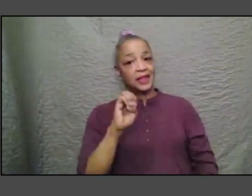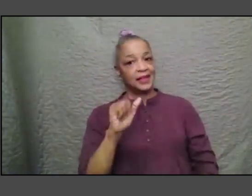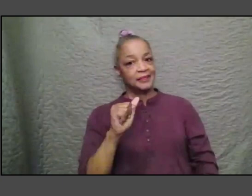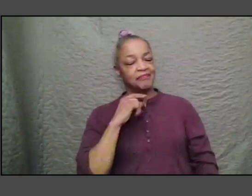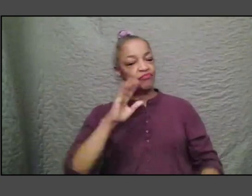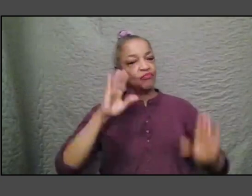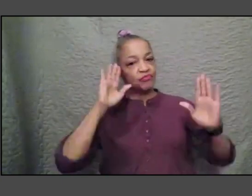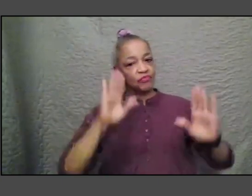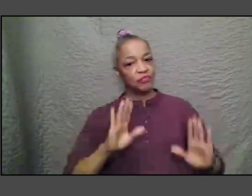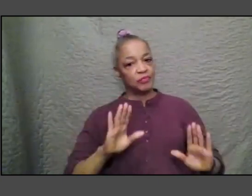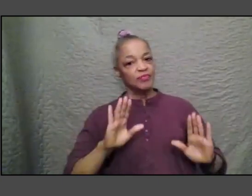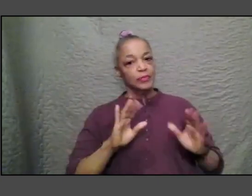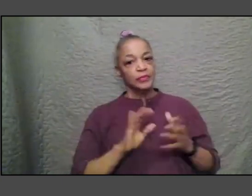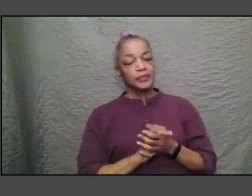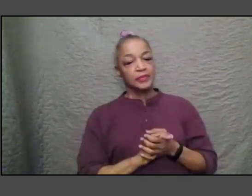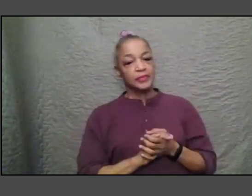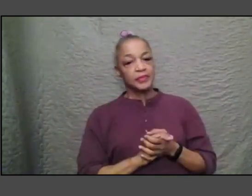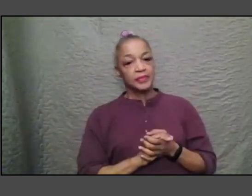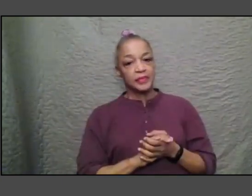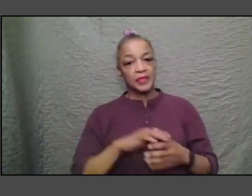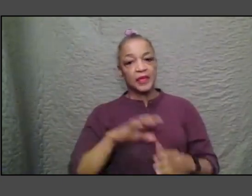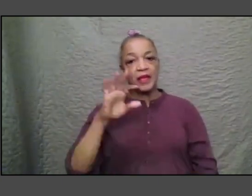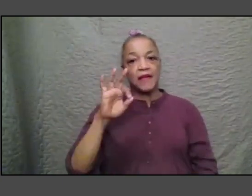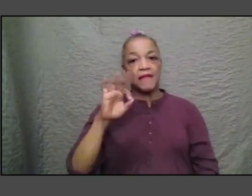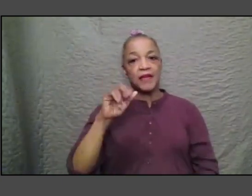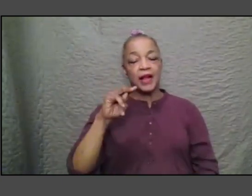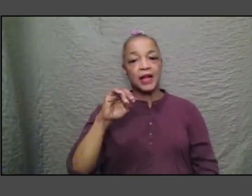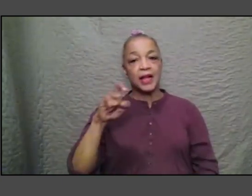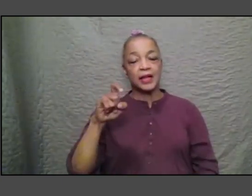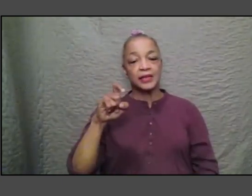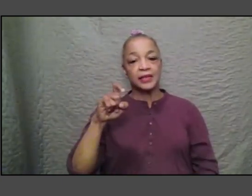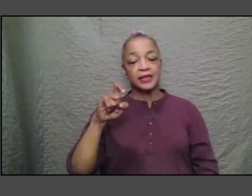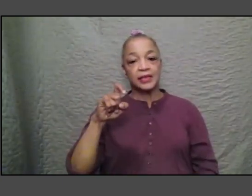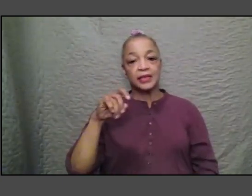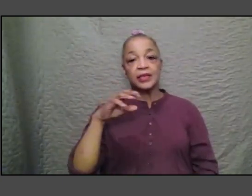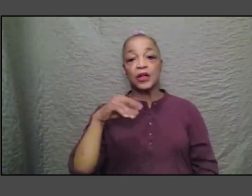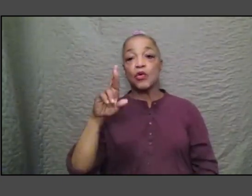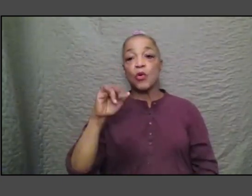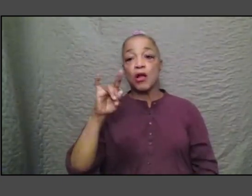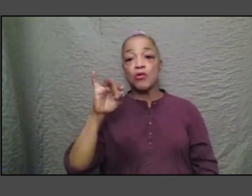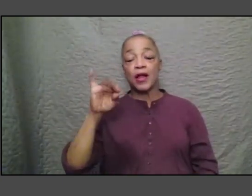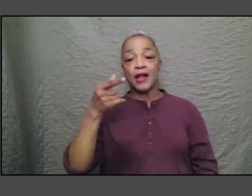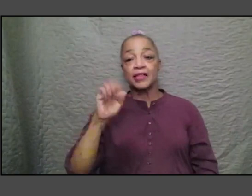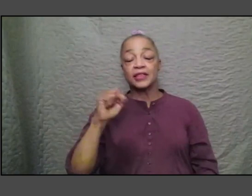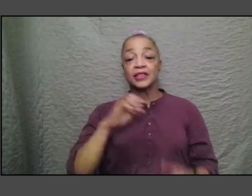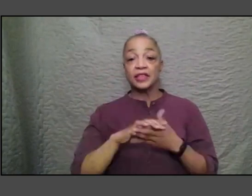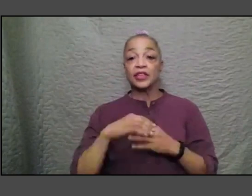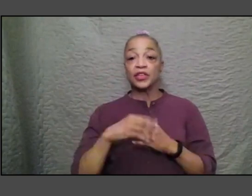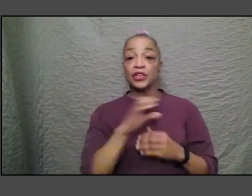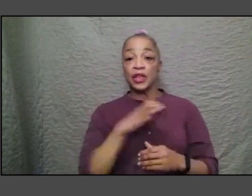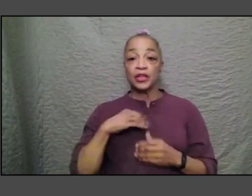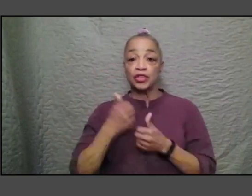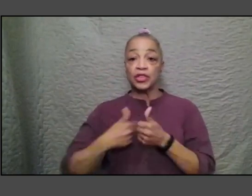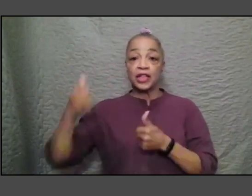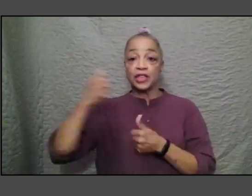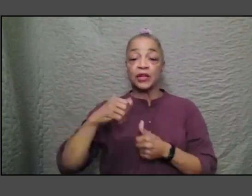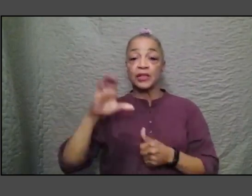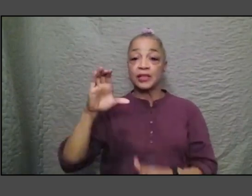felix matos rodriguez the chancellor of the city university of new york history is often tied and a historian